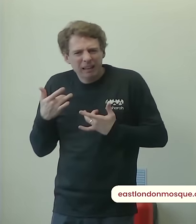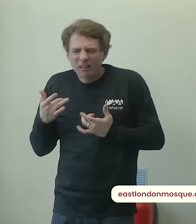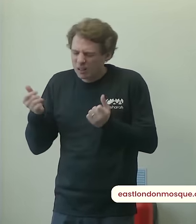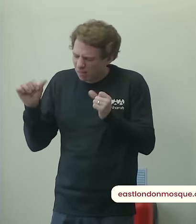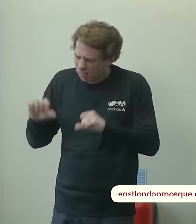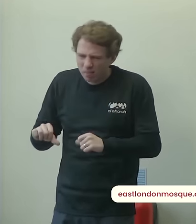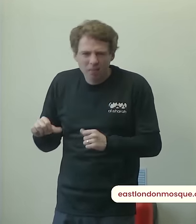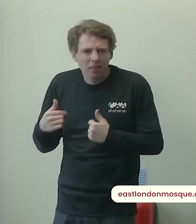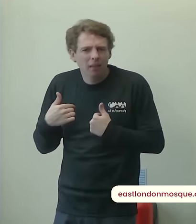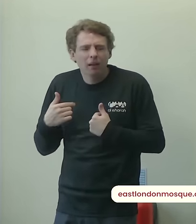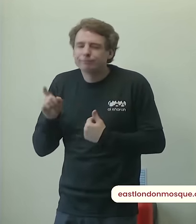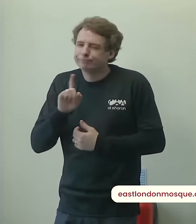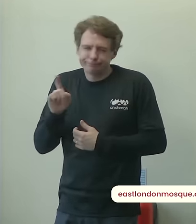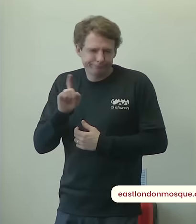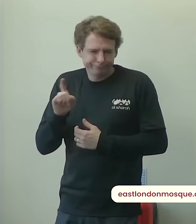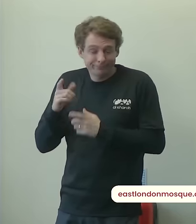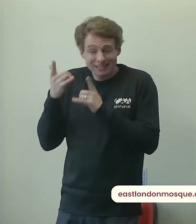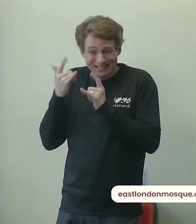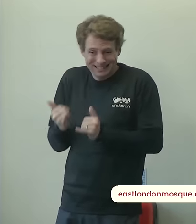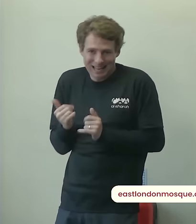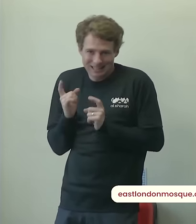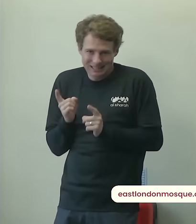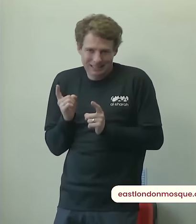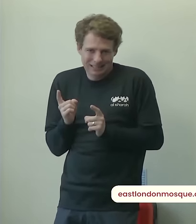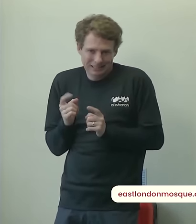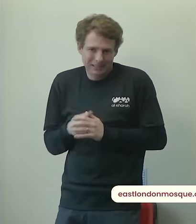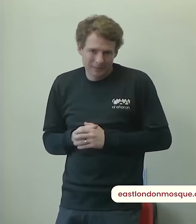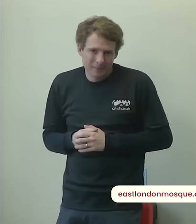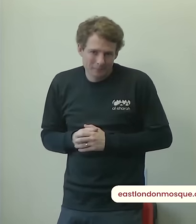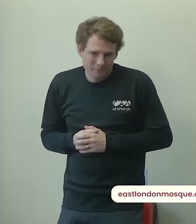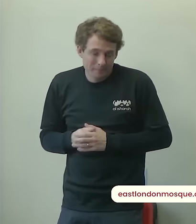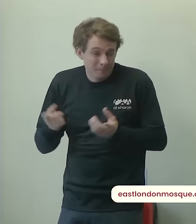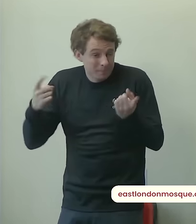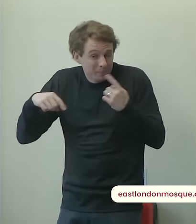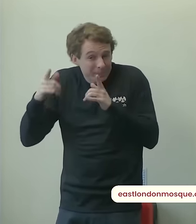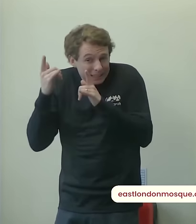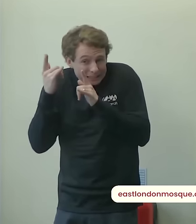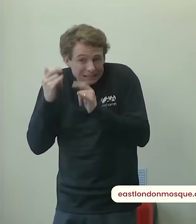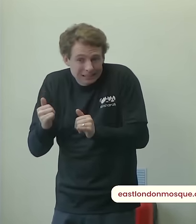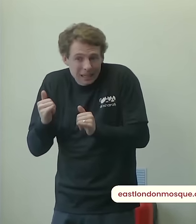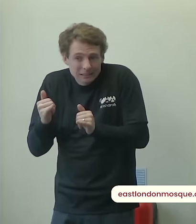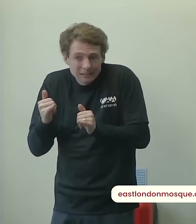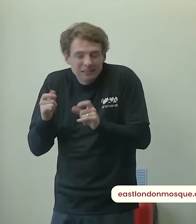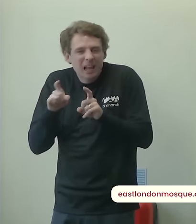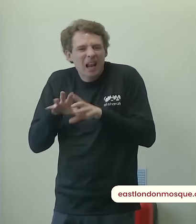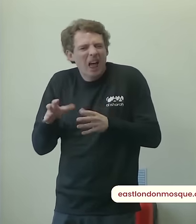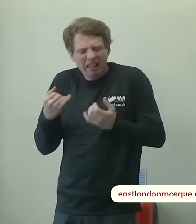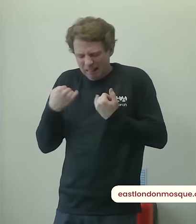for example that you're going through and you need to be checked for a disease and your results are coming out